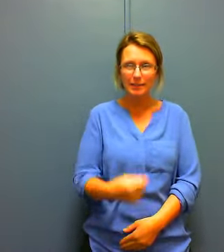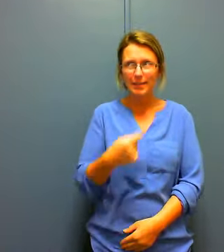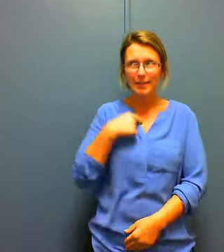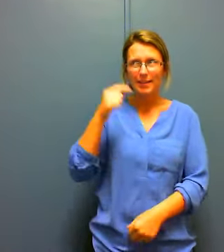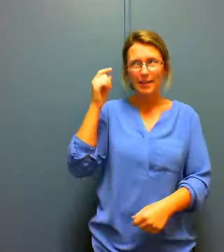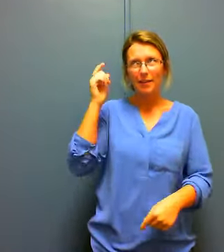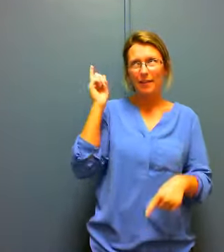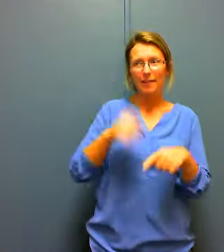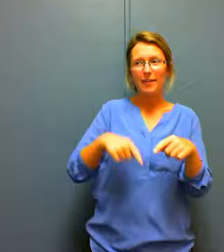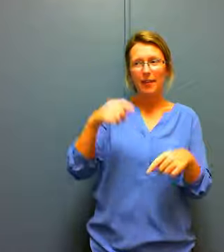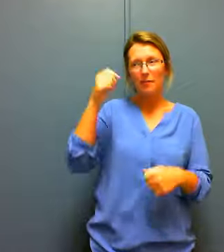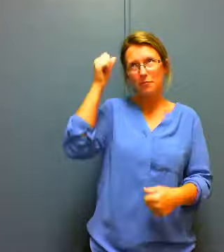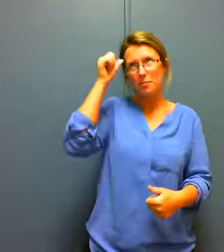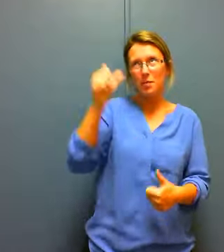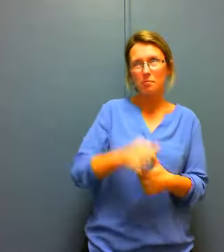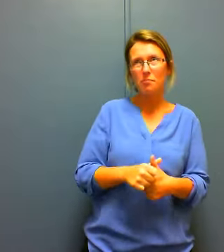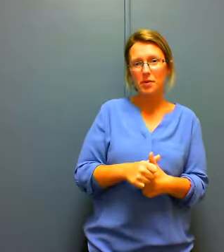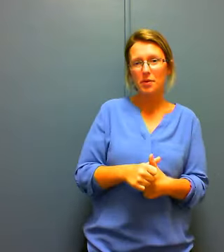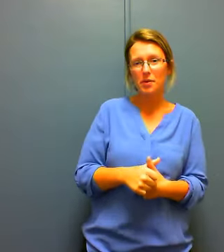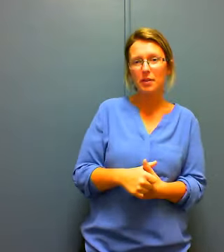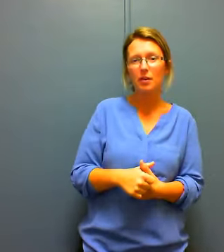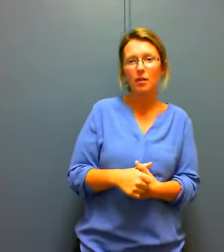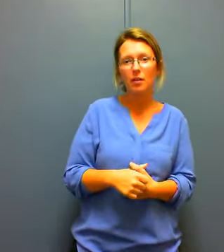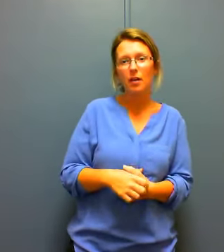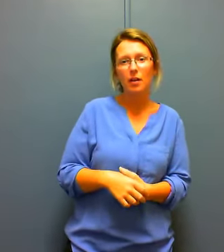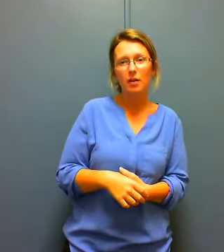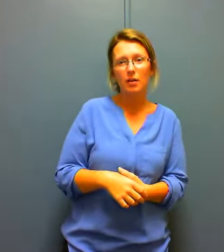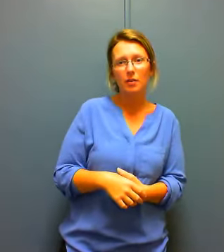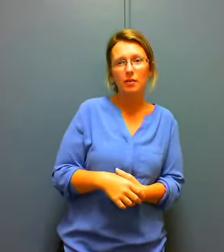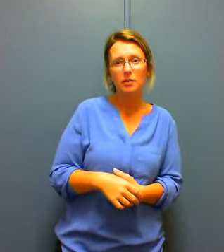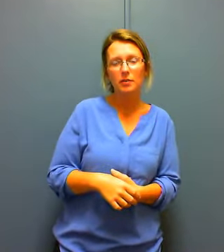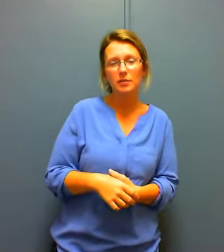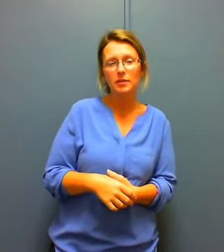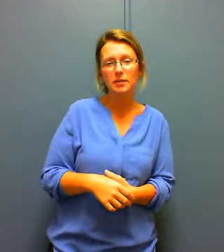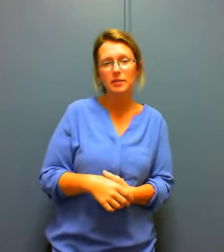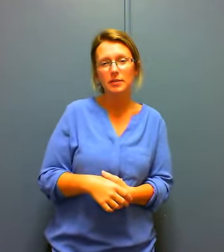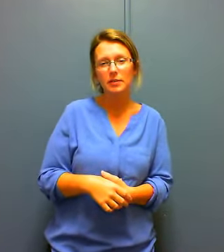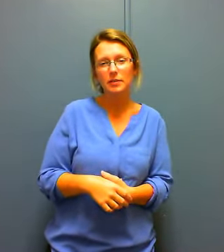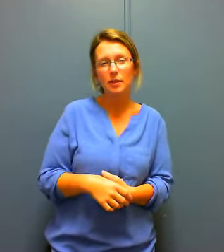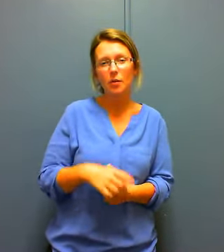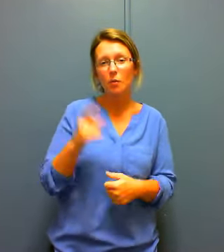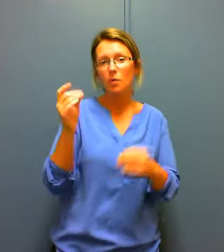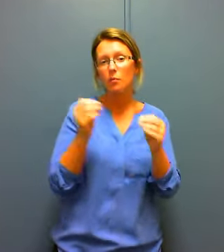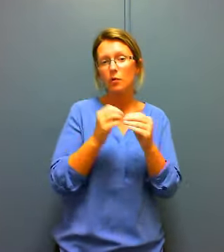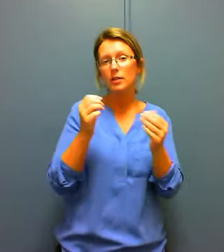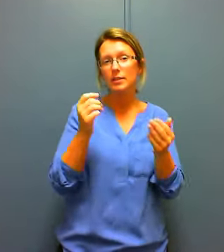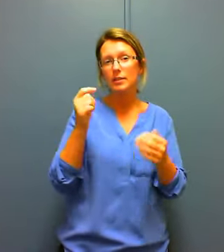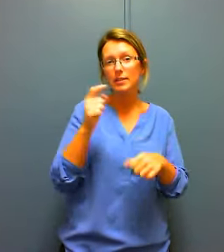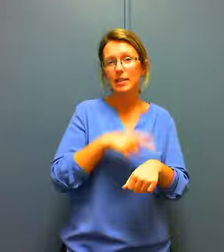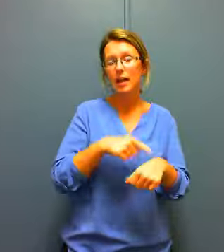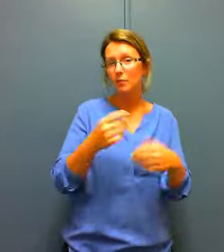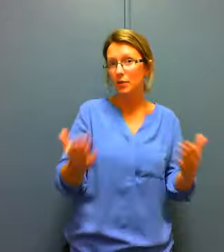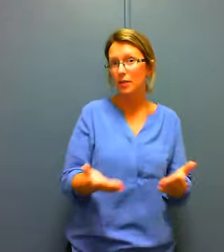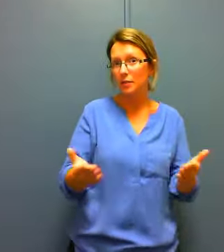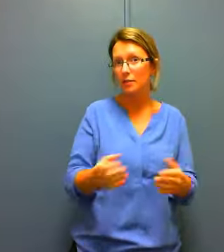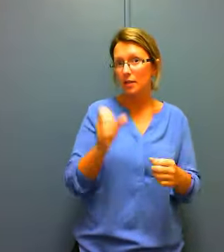measure it oh my god yeah okay we'll go to subway one more time while we're here and take a video and then we'll go to subway in Japan